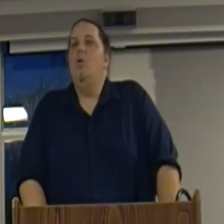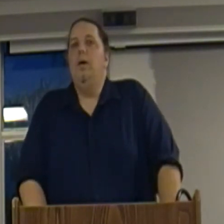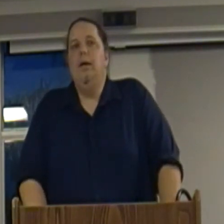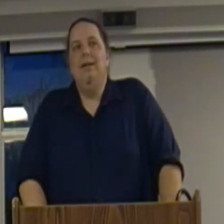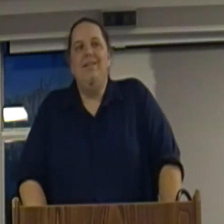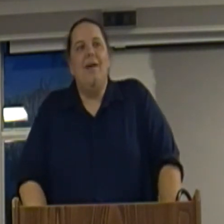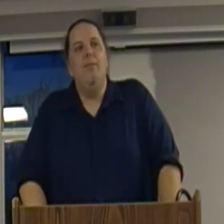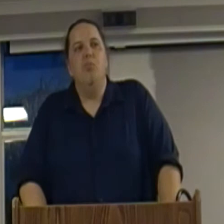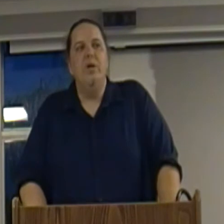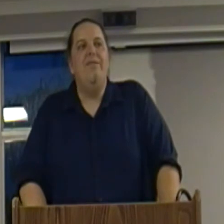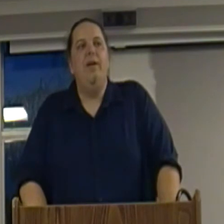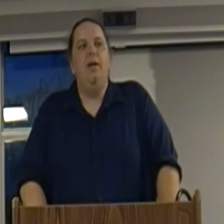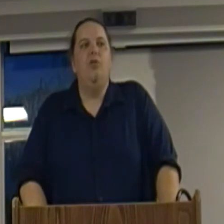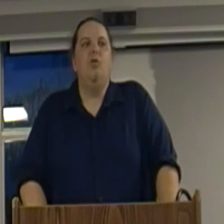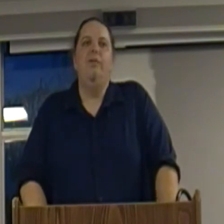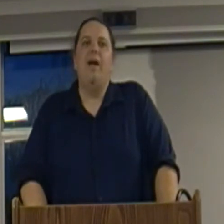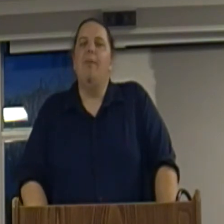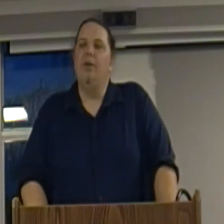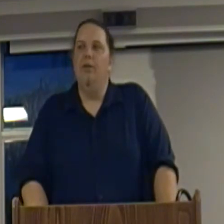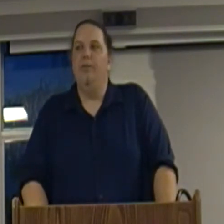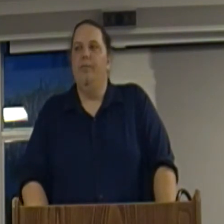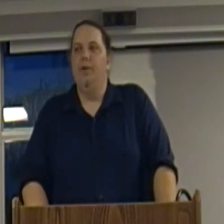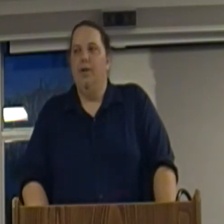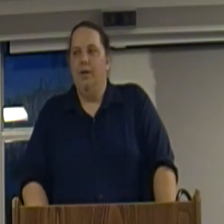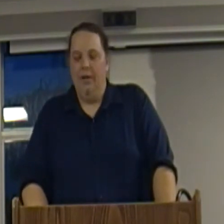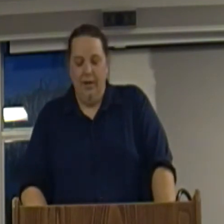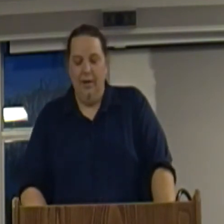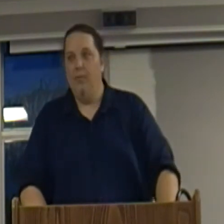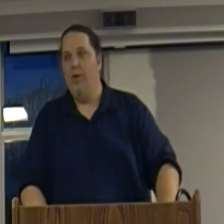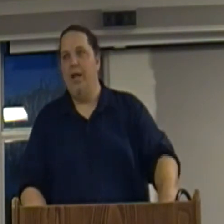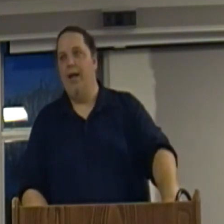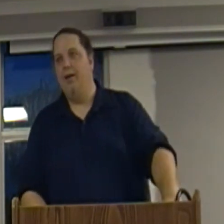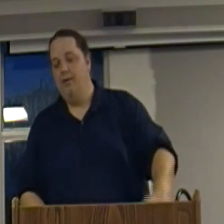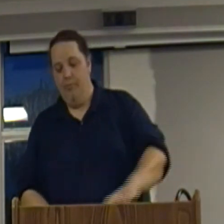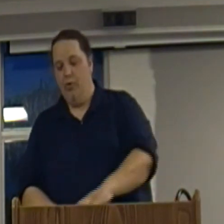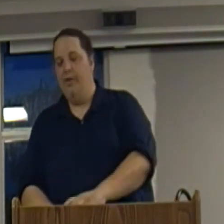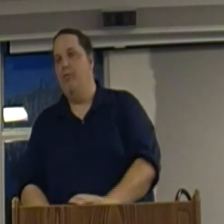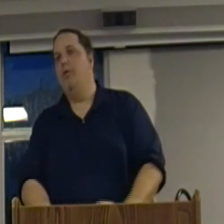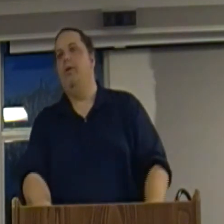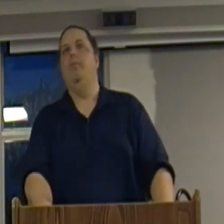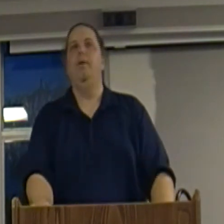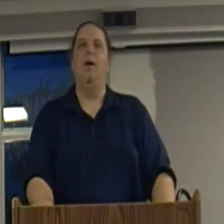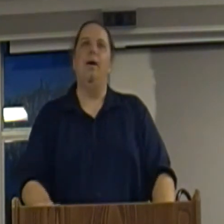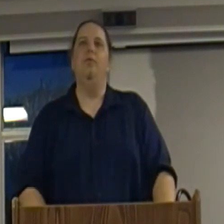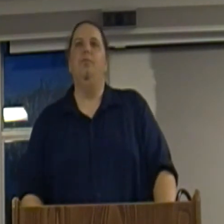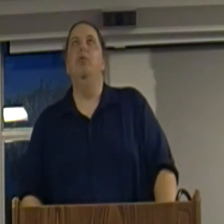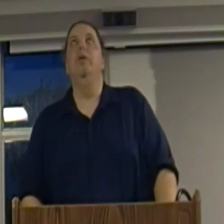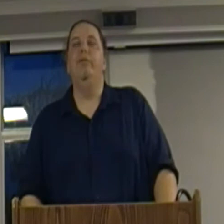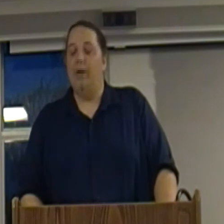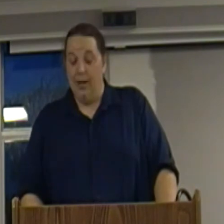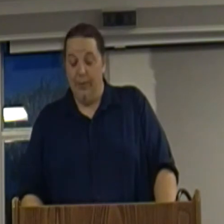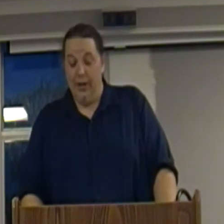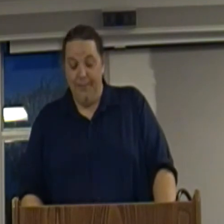So, let's have a brief history of capitalism. If we can't, brief, what is that? How, how brief is that going to be?